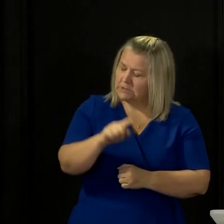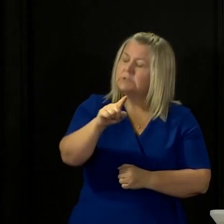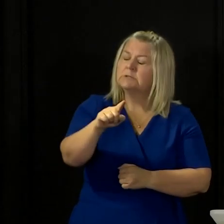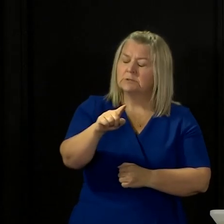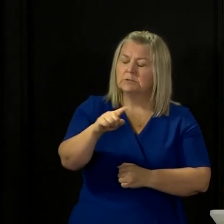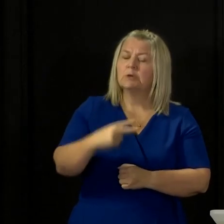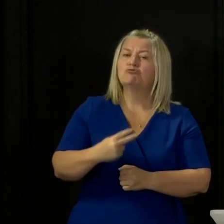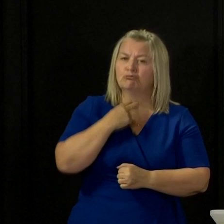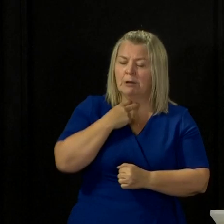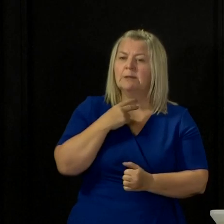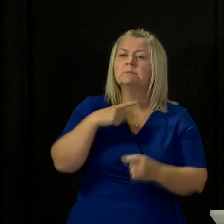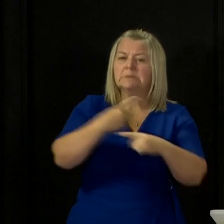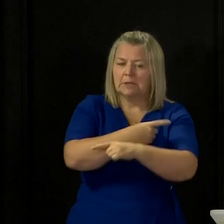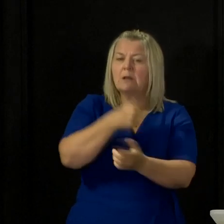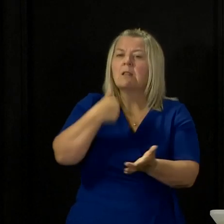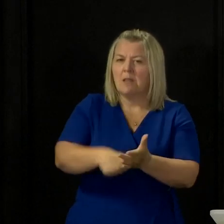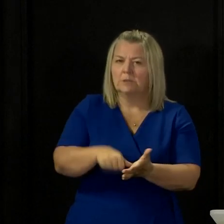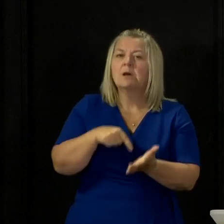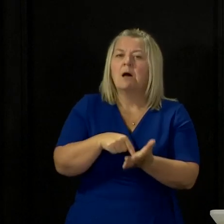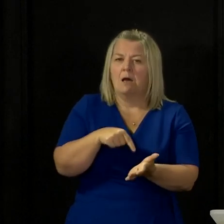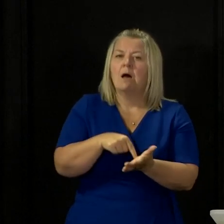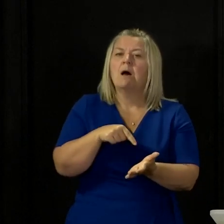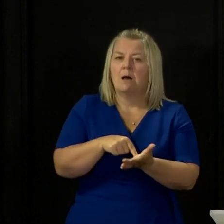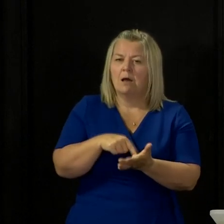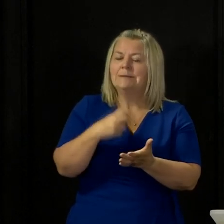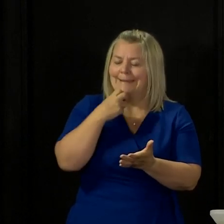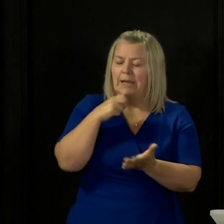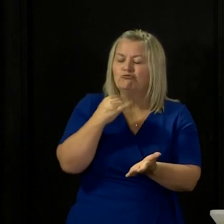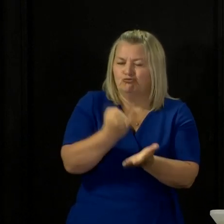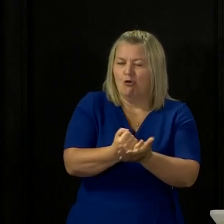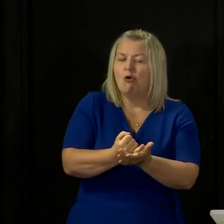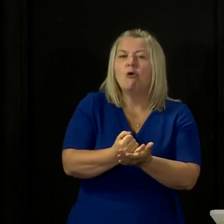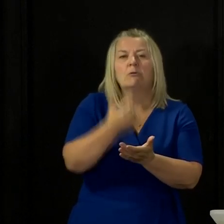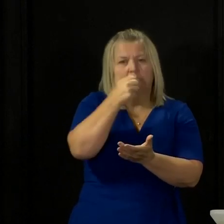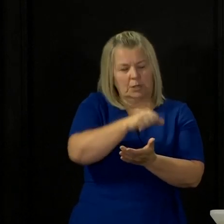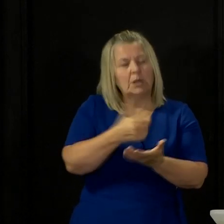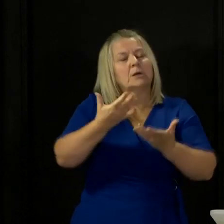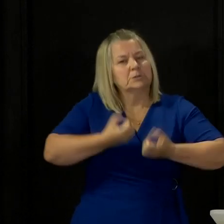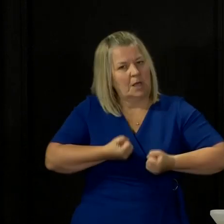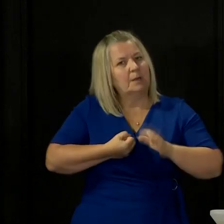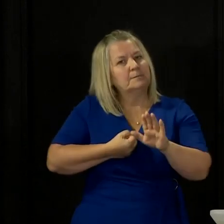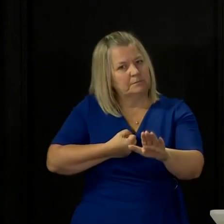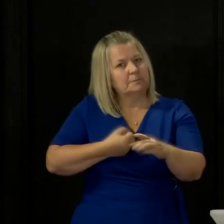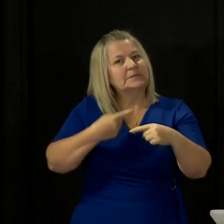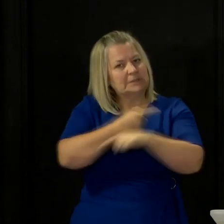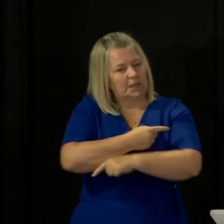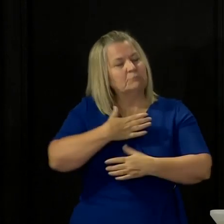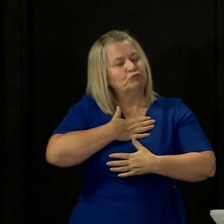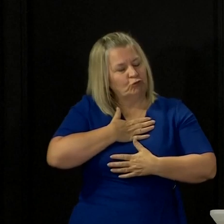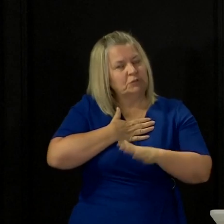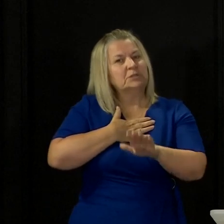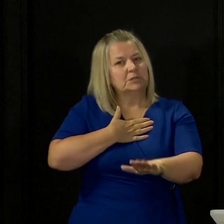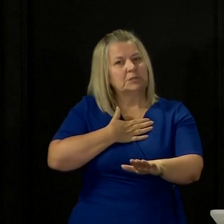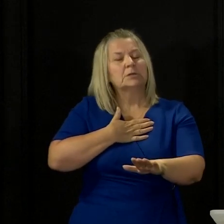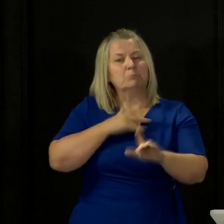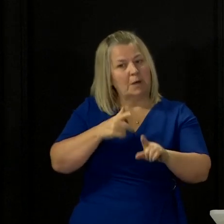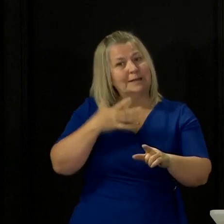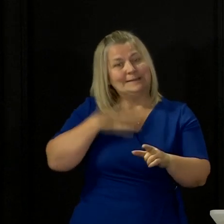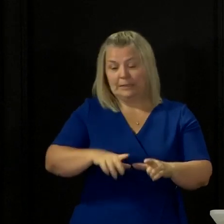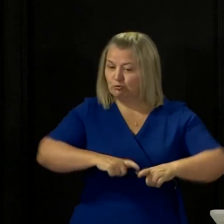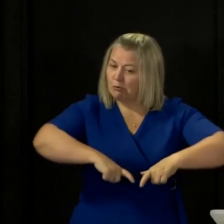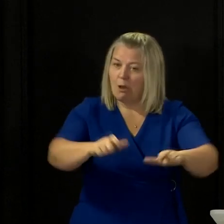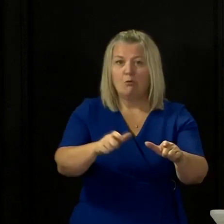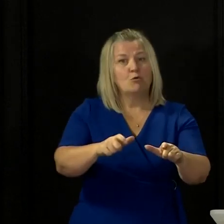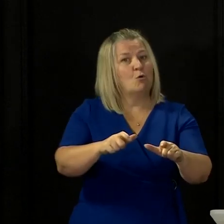regret, but getting on every single day, doing the hard work that has to be done to continue to suppress this virus and get the